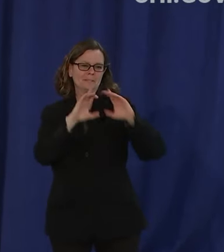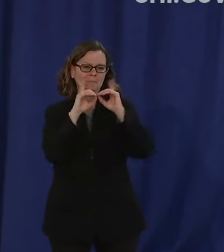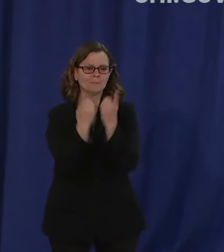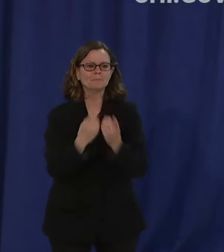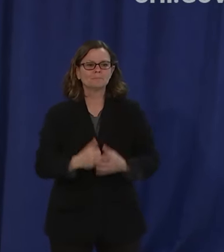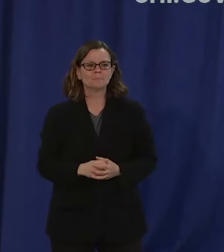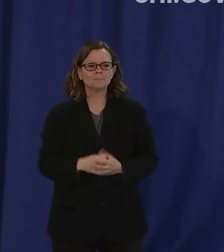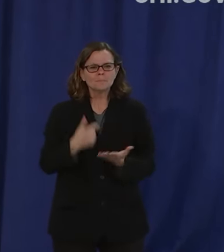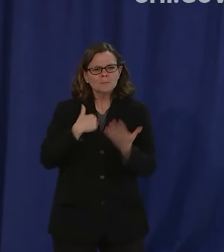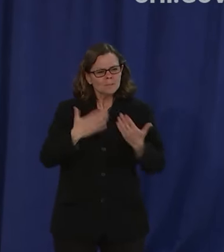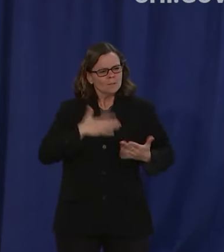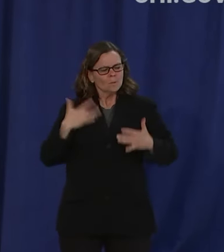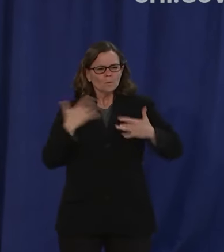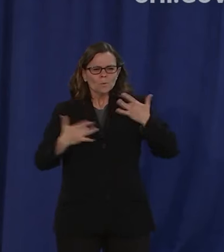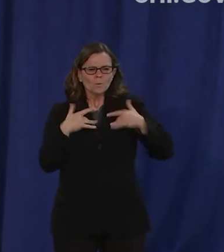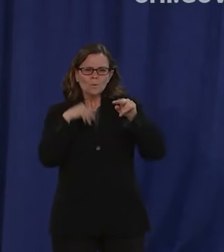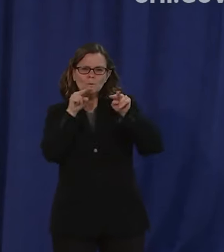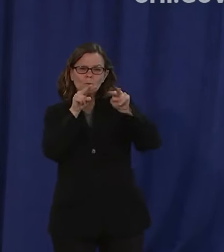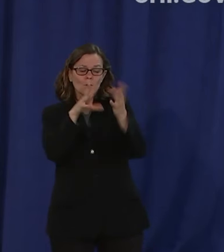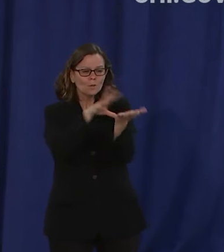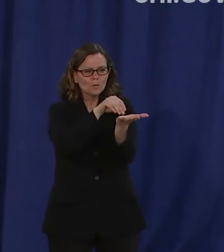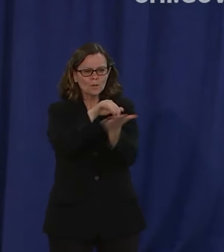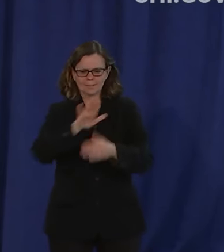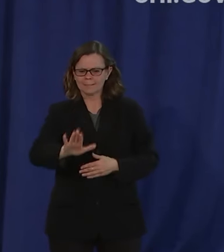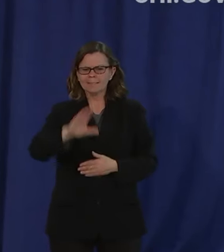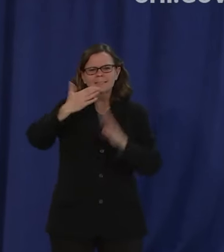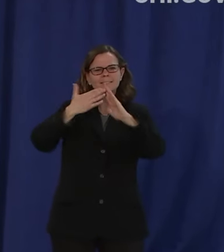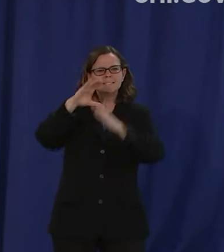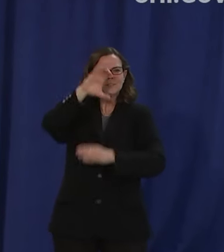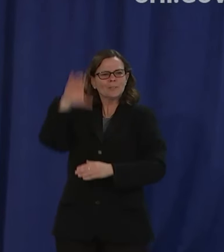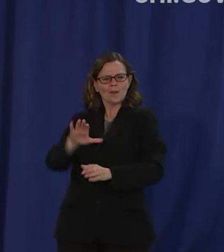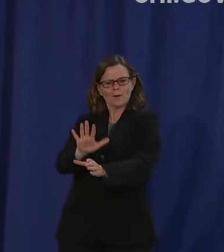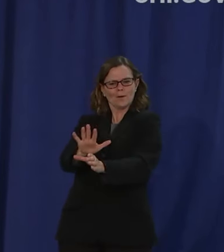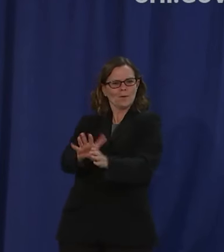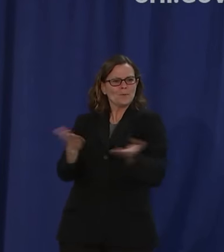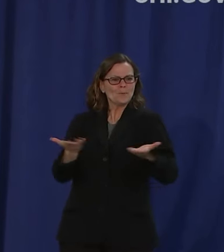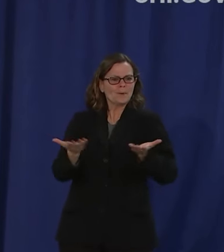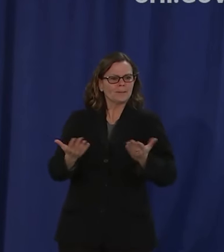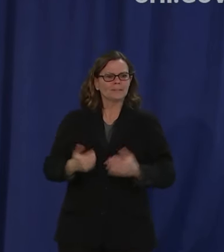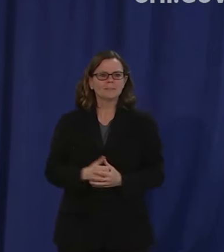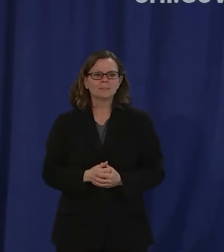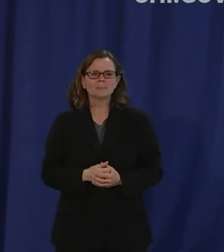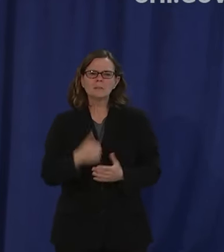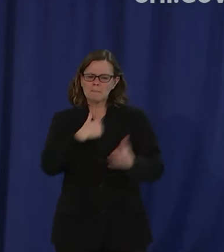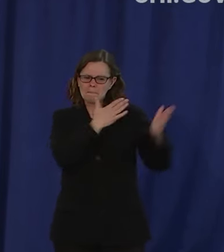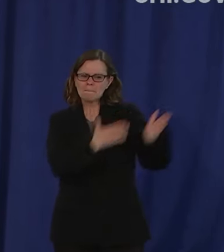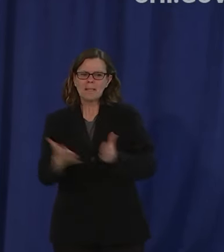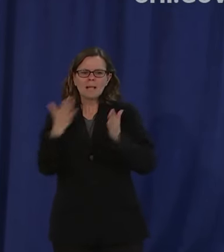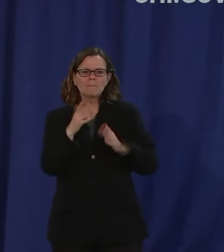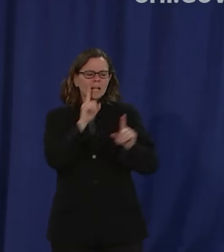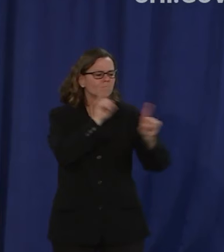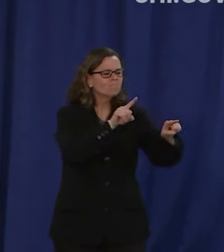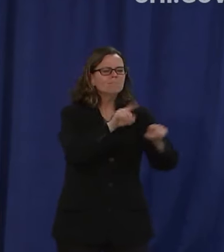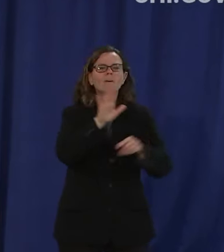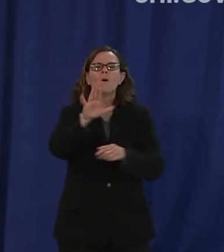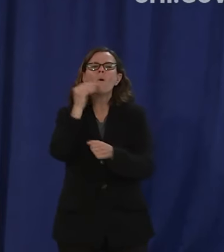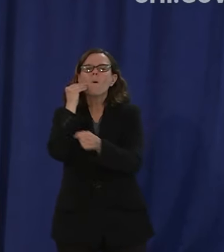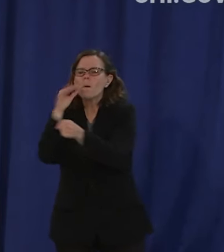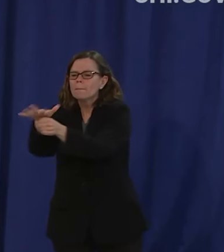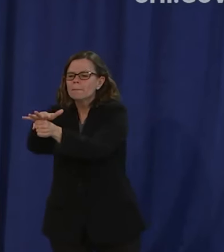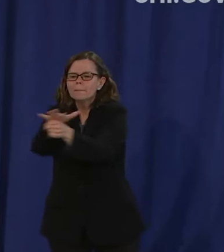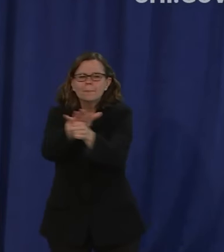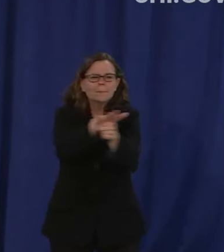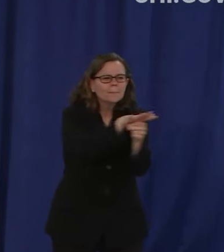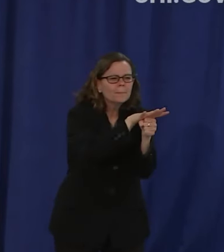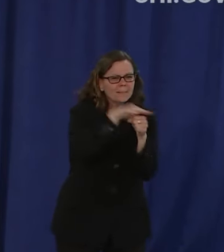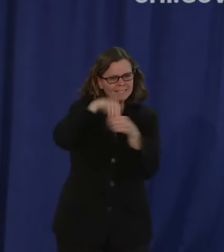I plan to tour the neighborhoods interact with people as soon as guidance